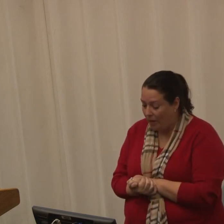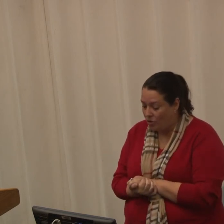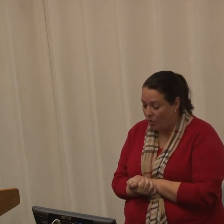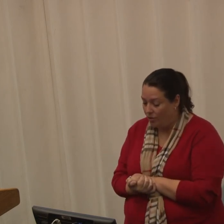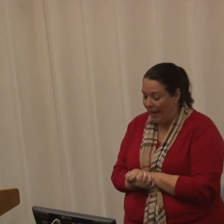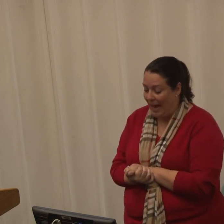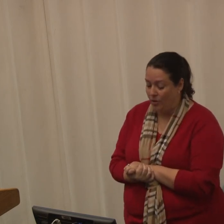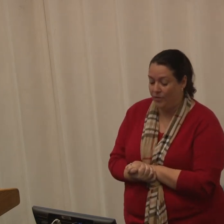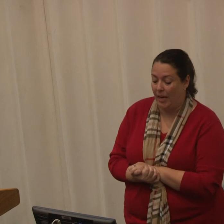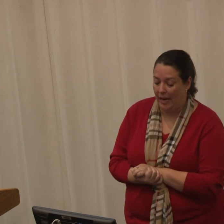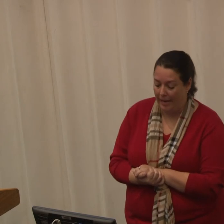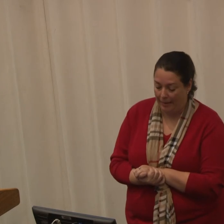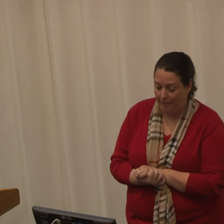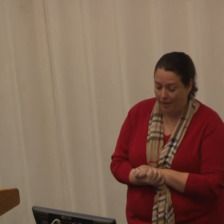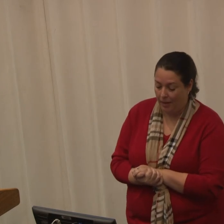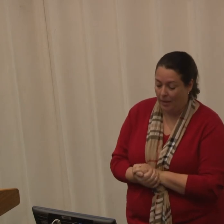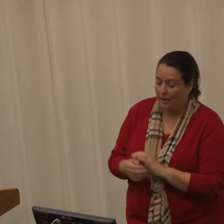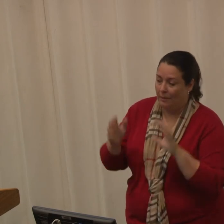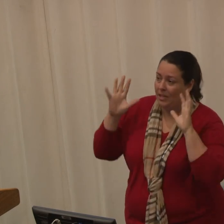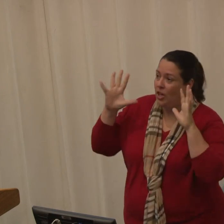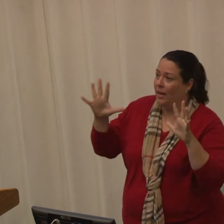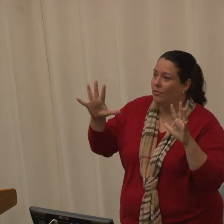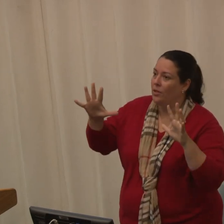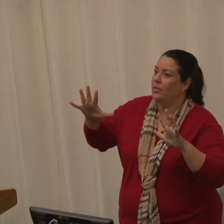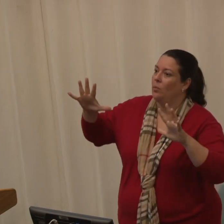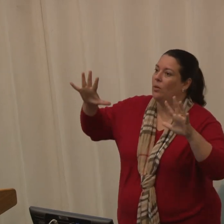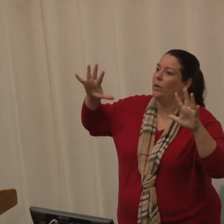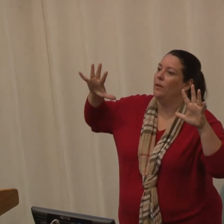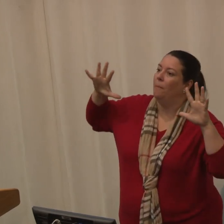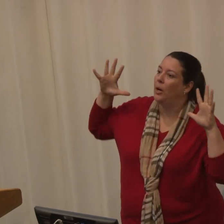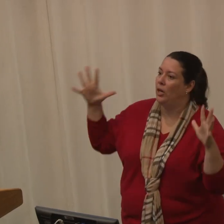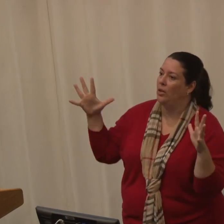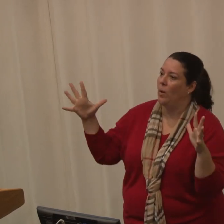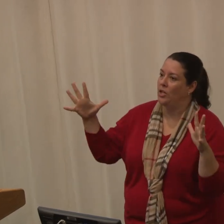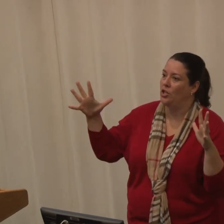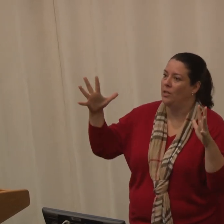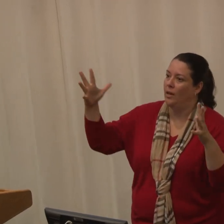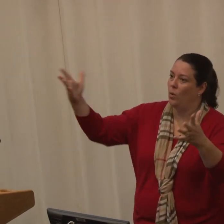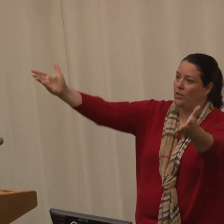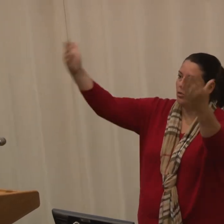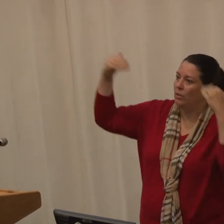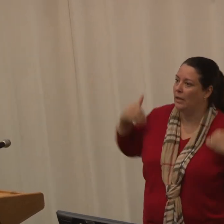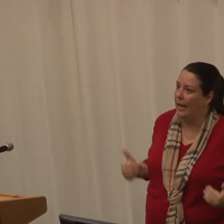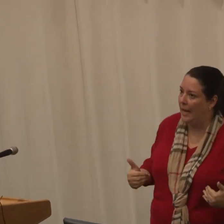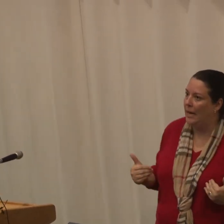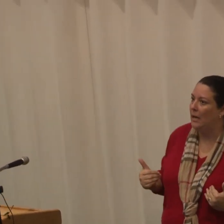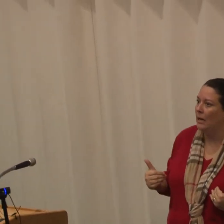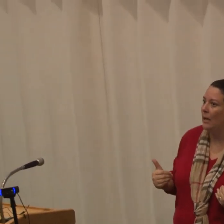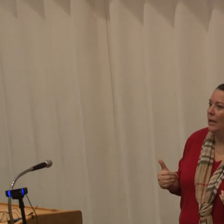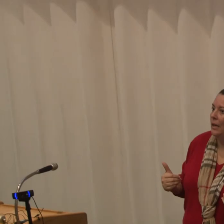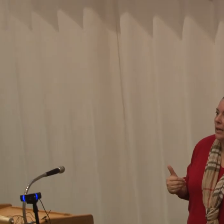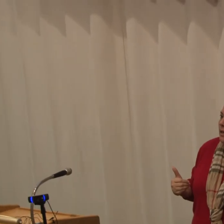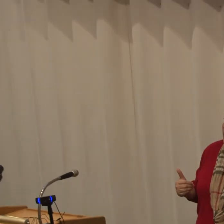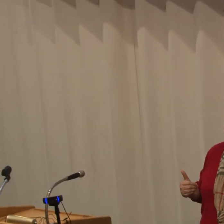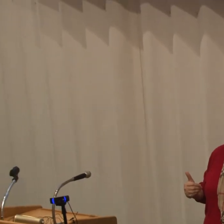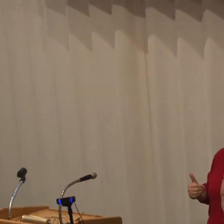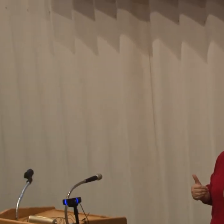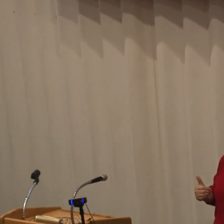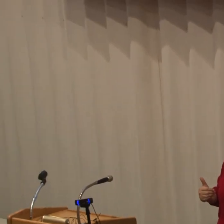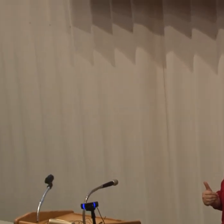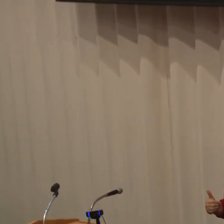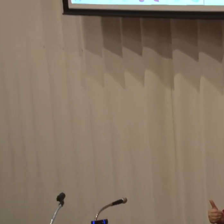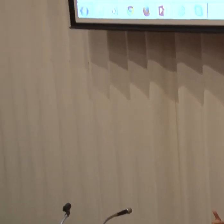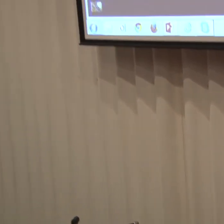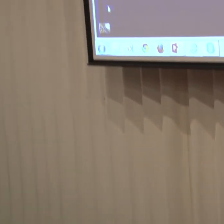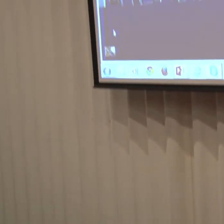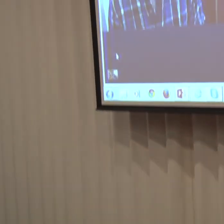Matt, we are sort of out of time. Let me check if there's someone with a burning question they want to relay. Can